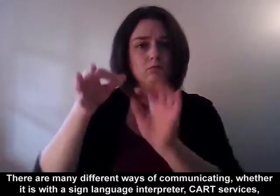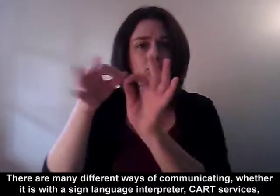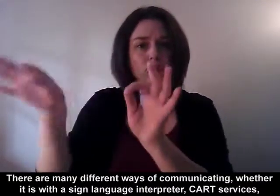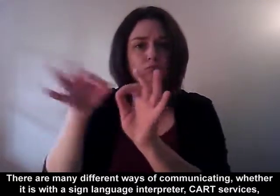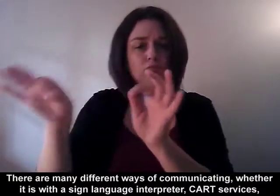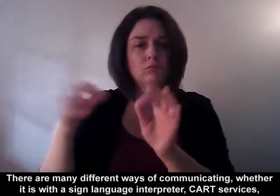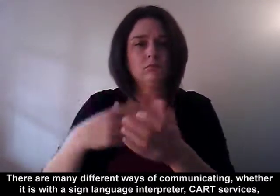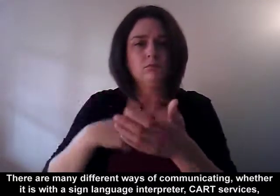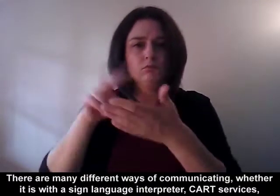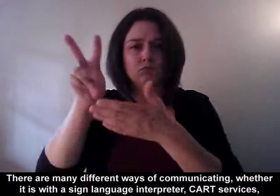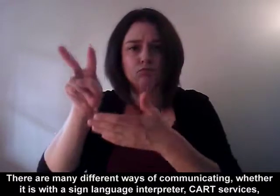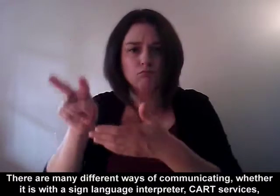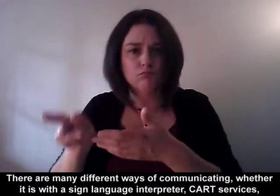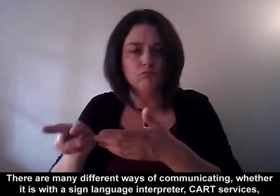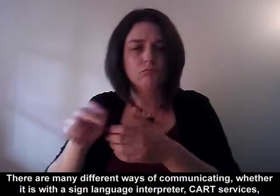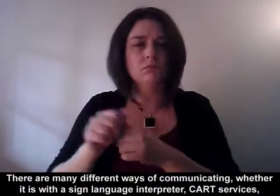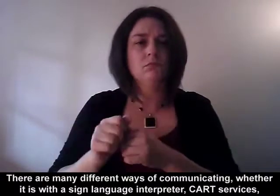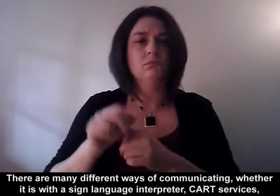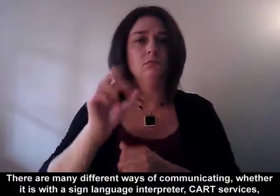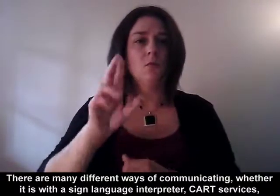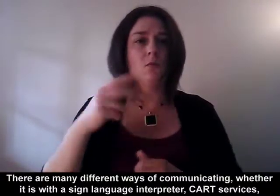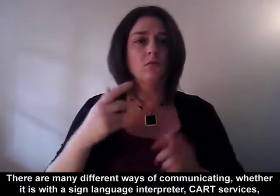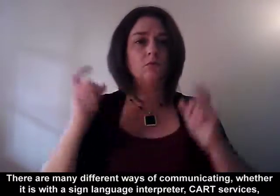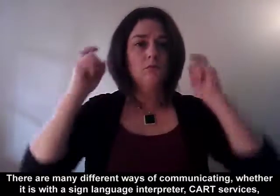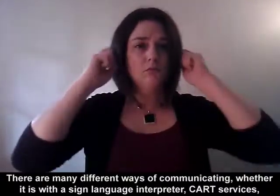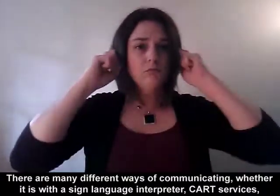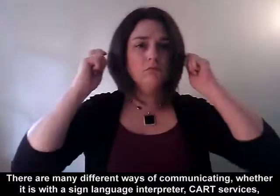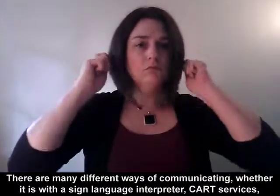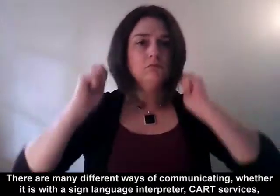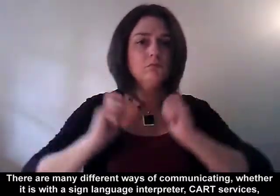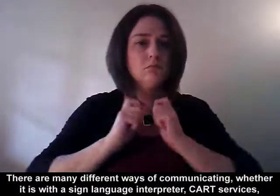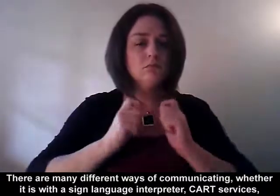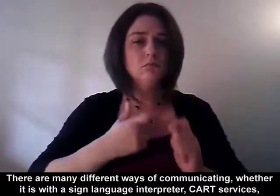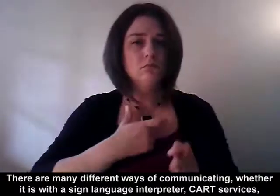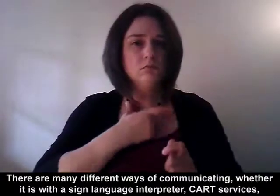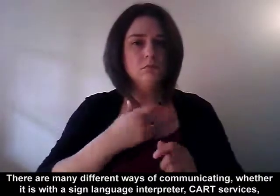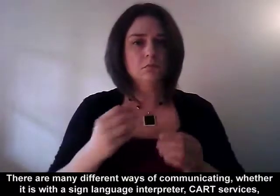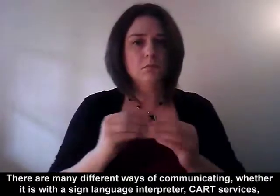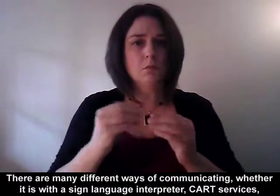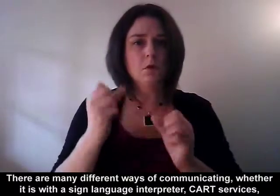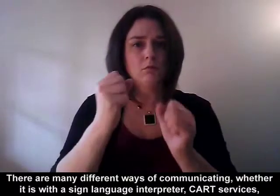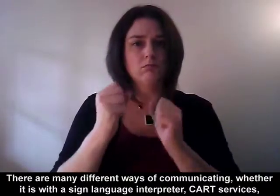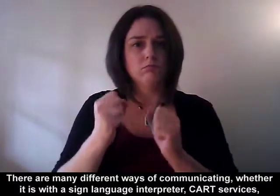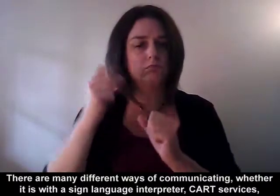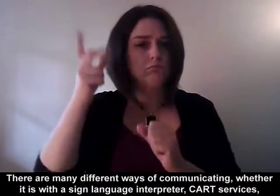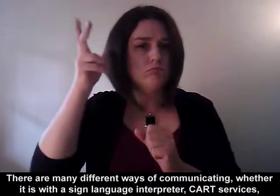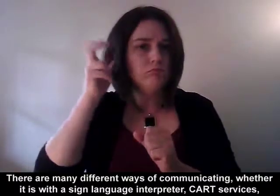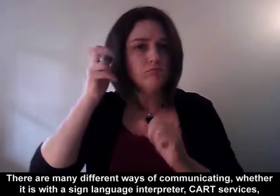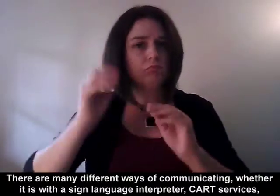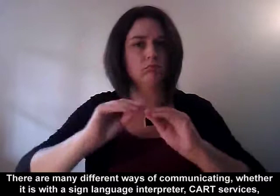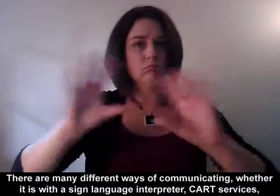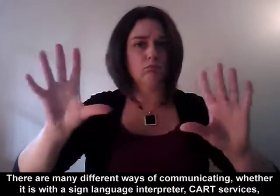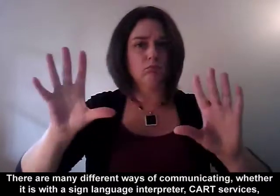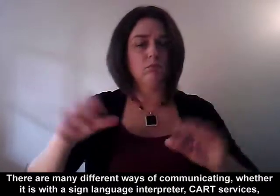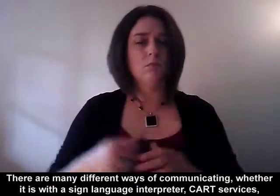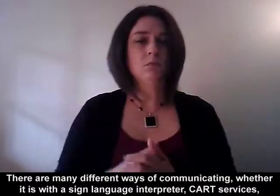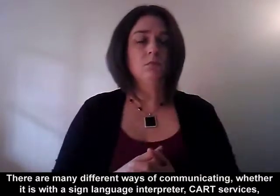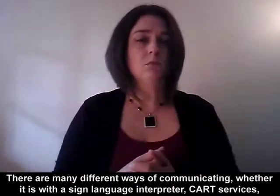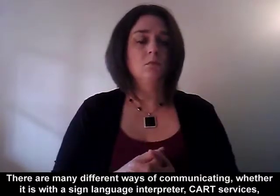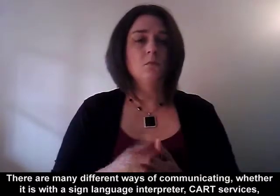There are many different ways of communicating, whether it is with a sign language interpreter, card services,